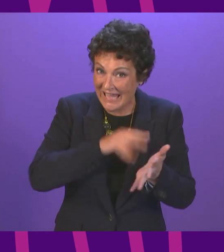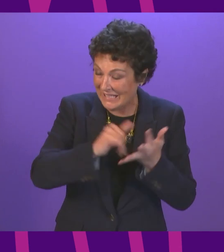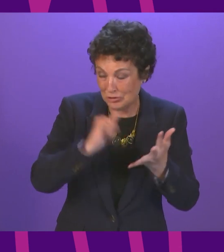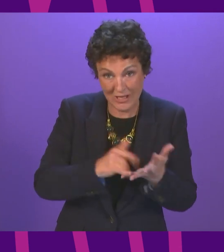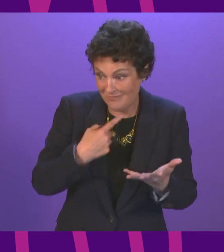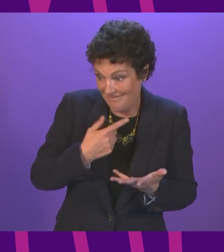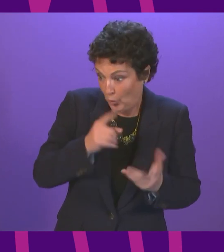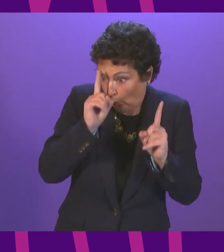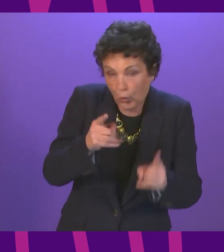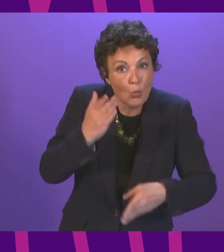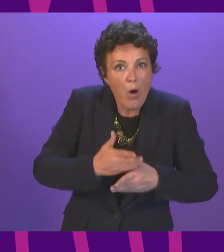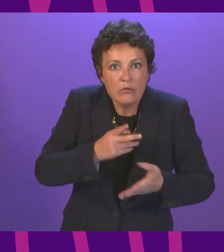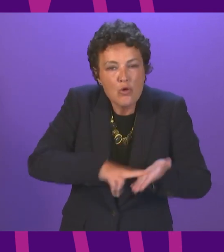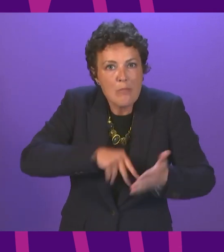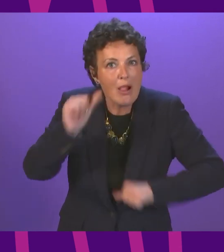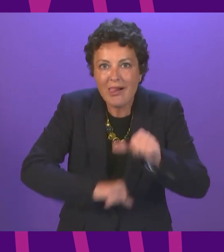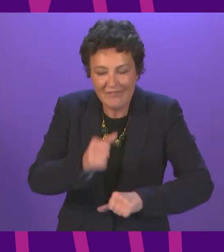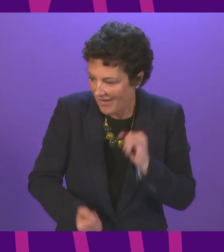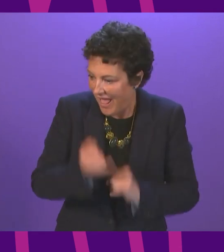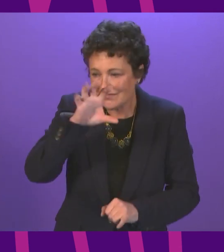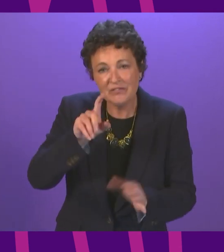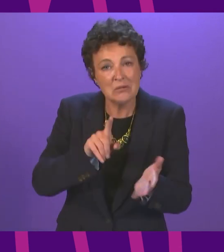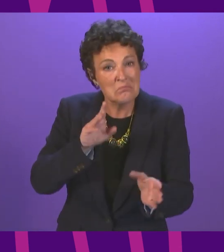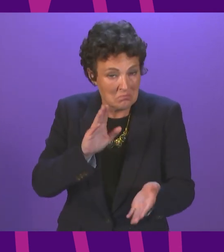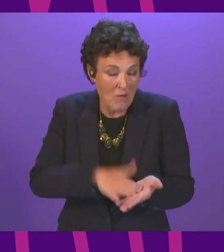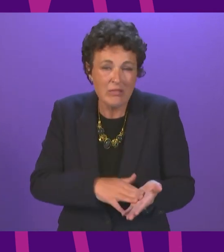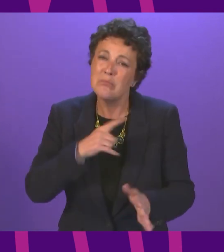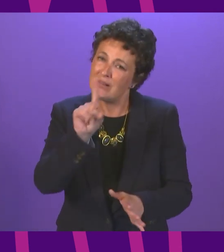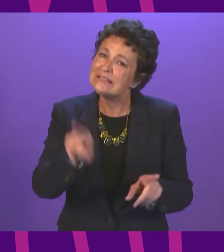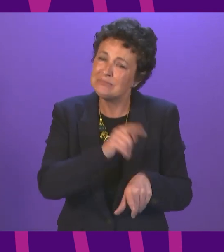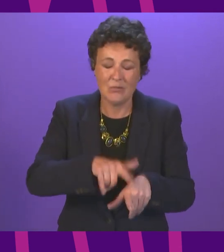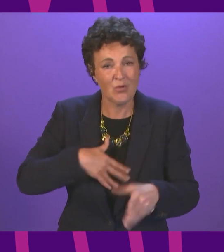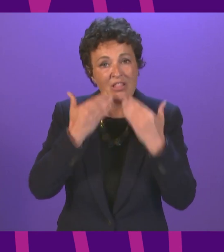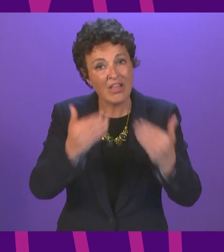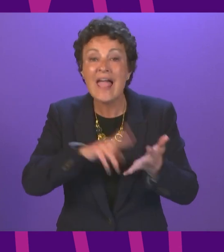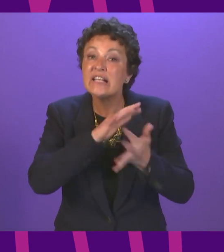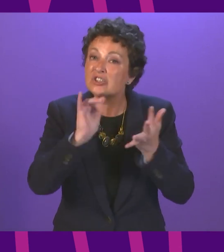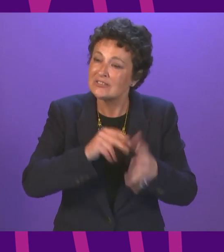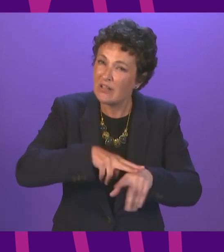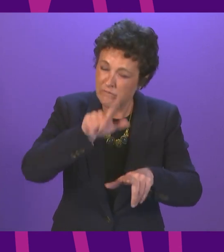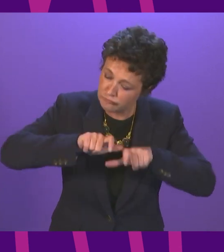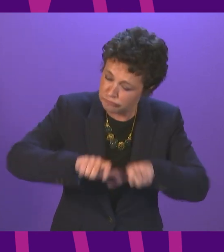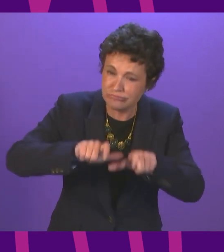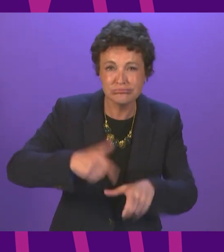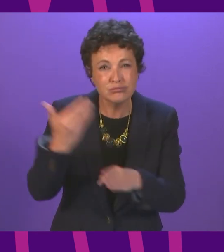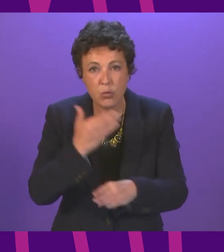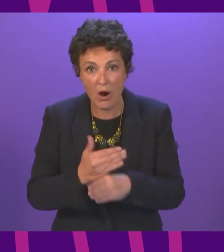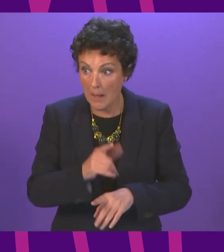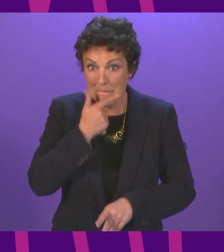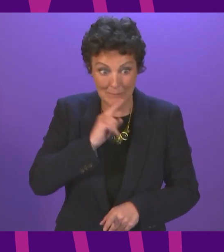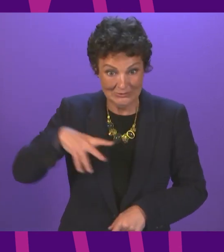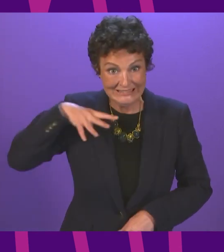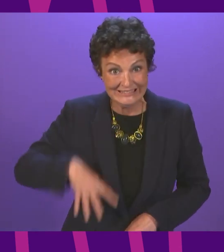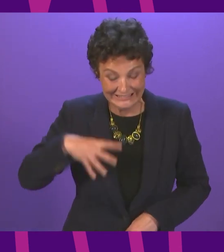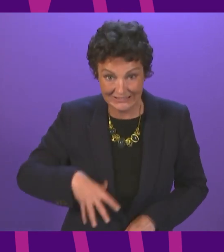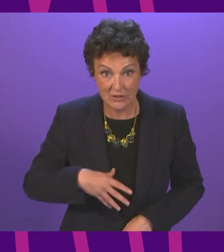past 15 months, and that has consequences. But I want to thank our NHS staff for the work they continue to do to make sure people in need of urgent